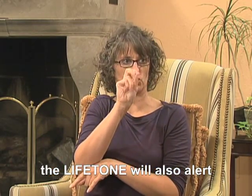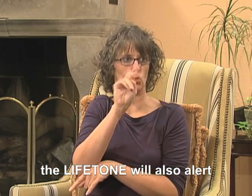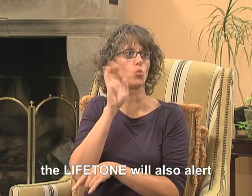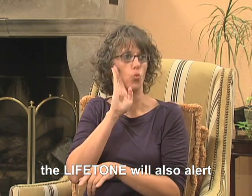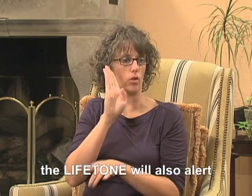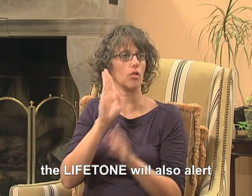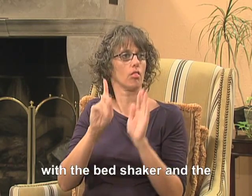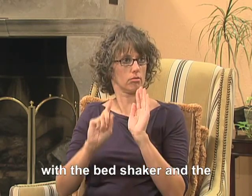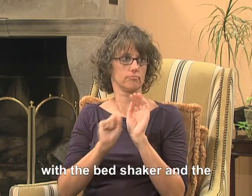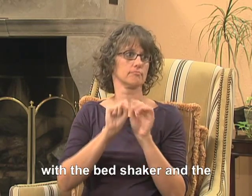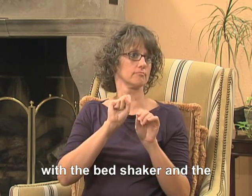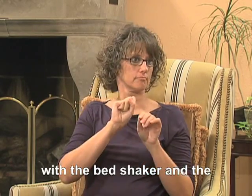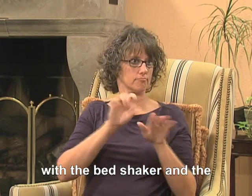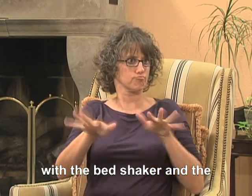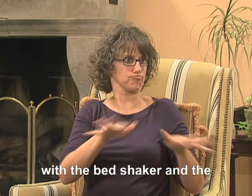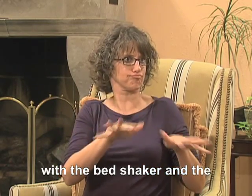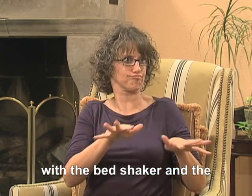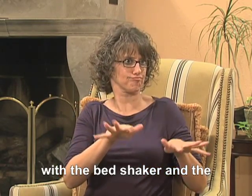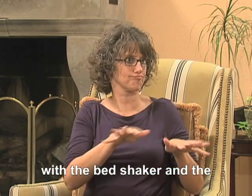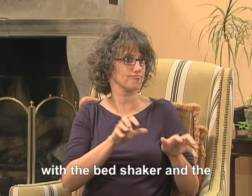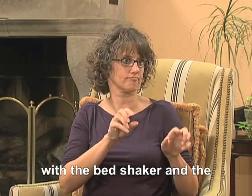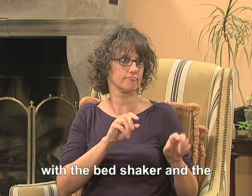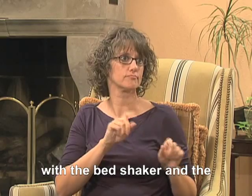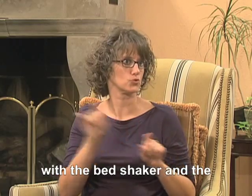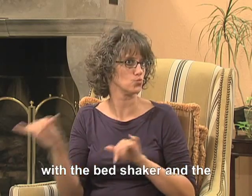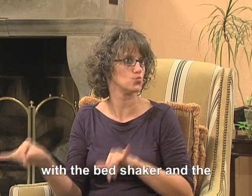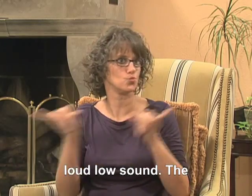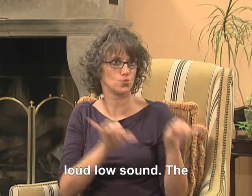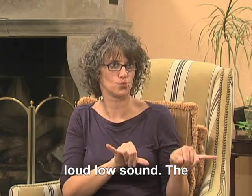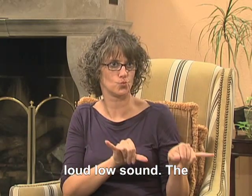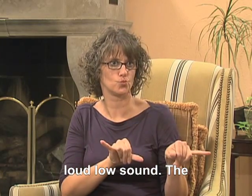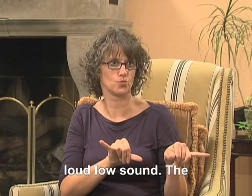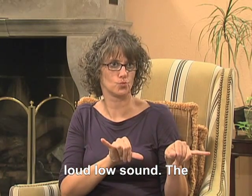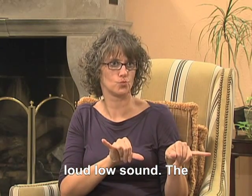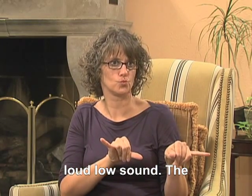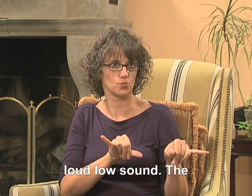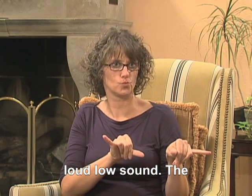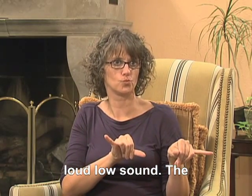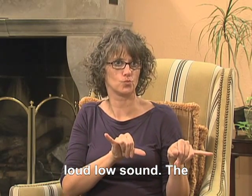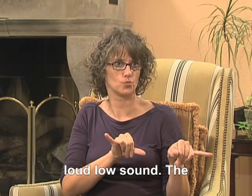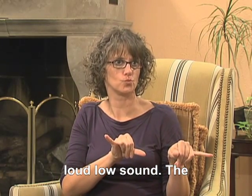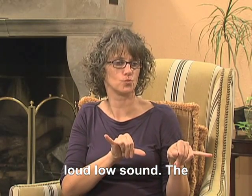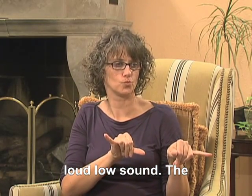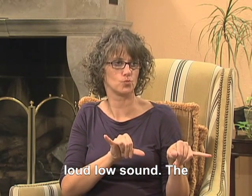alert with the bed shaker and the loud low sound.